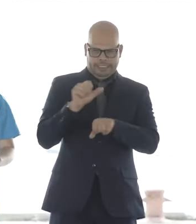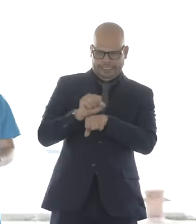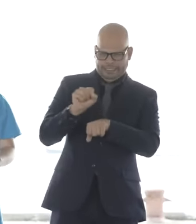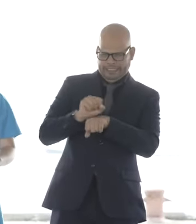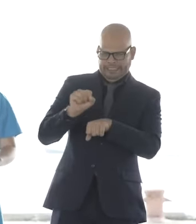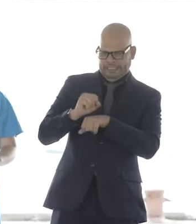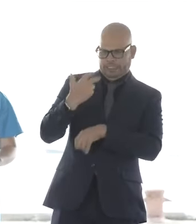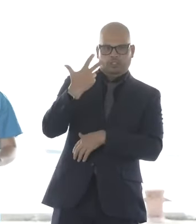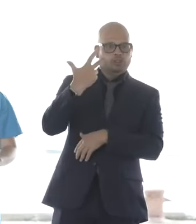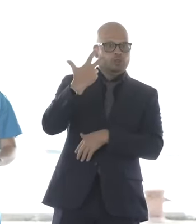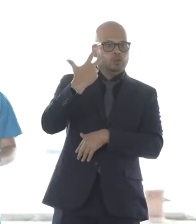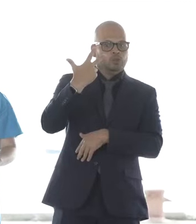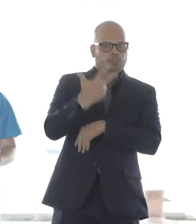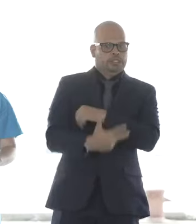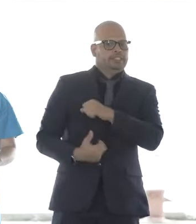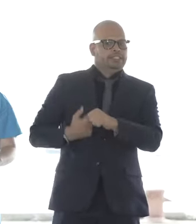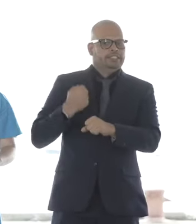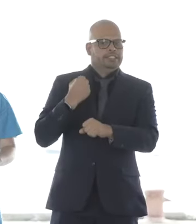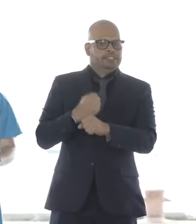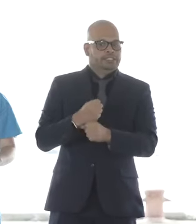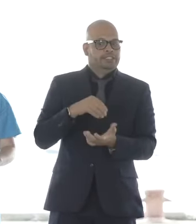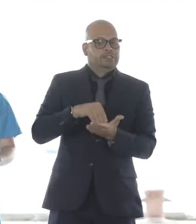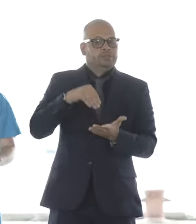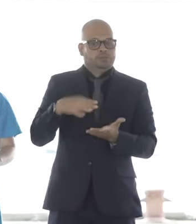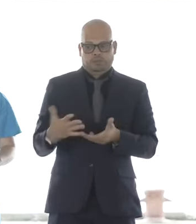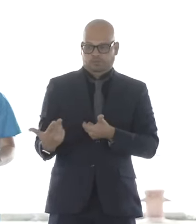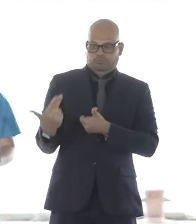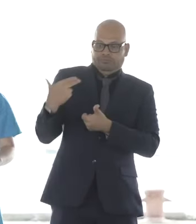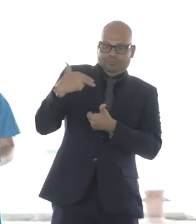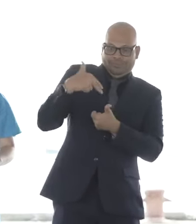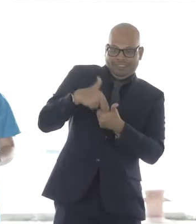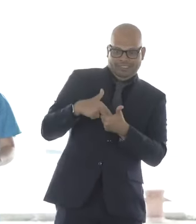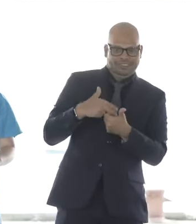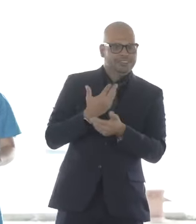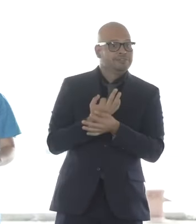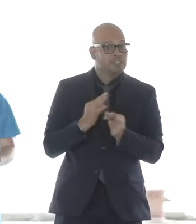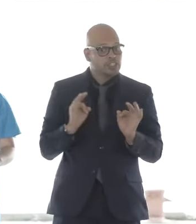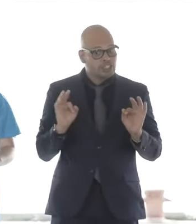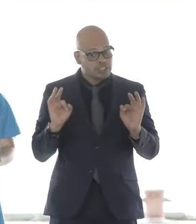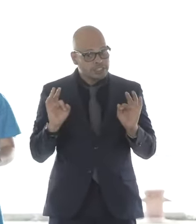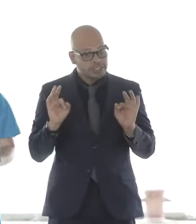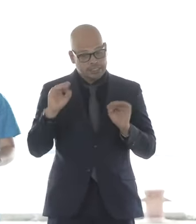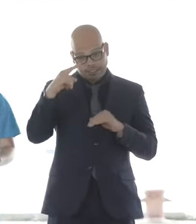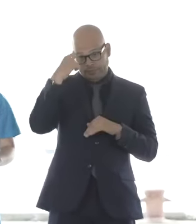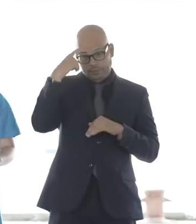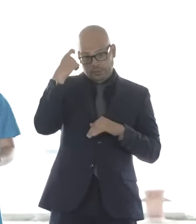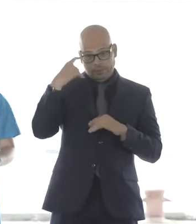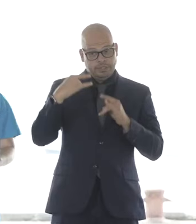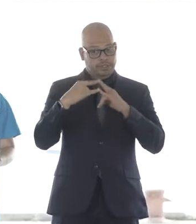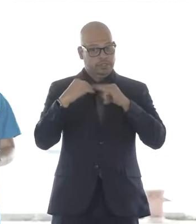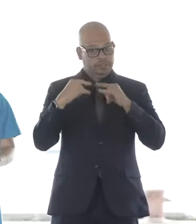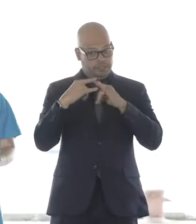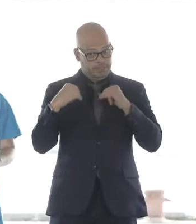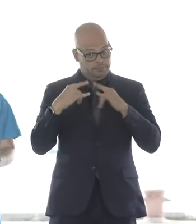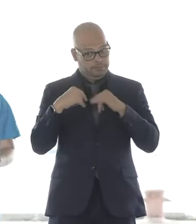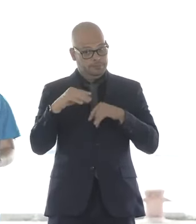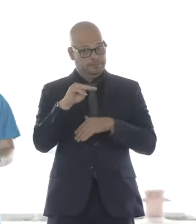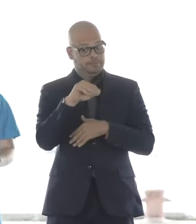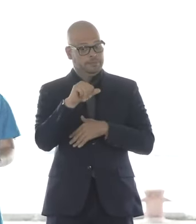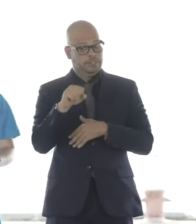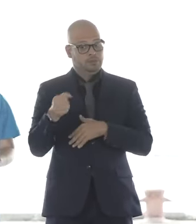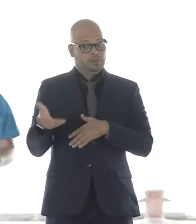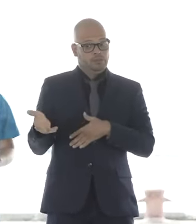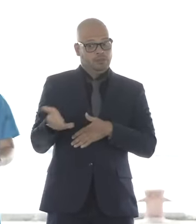surrounding area attending a free Kidwin summer camp. Mass Hire has their first graduating tech school class for sustainable